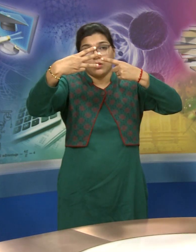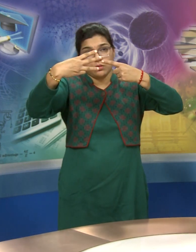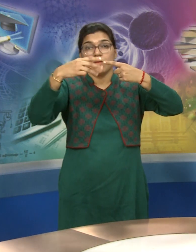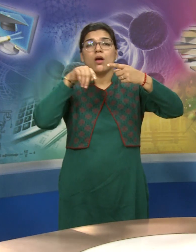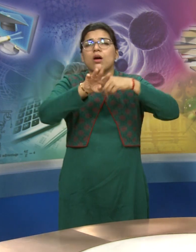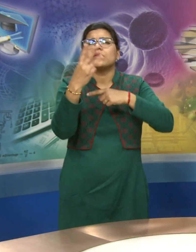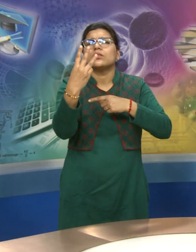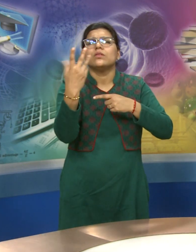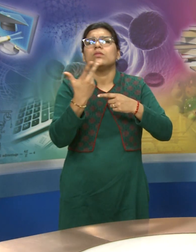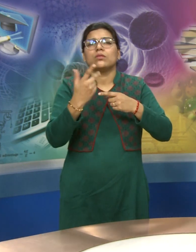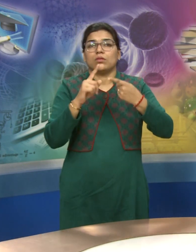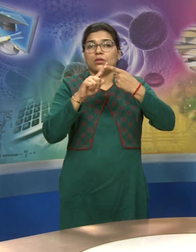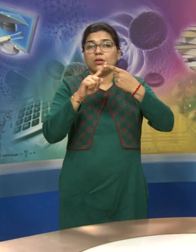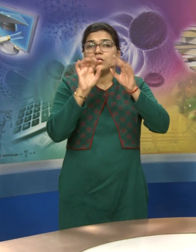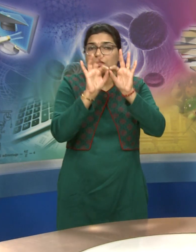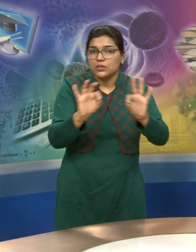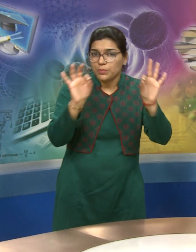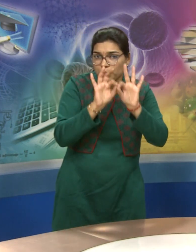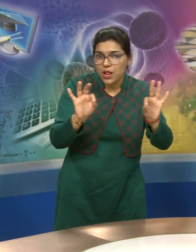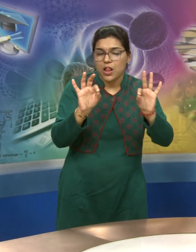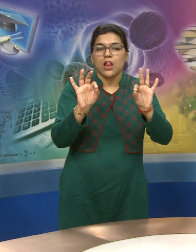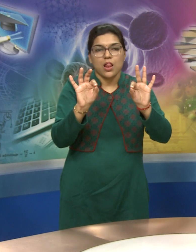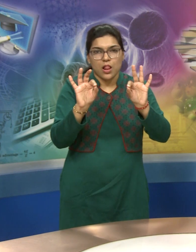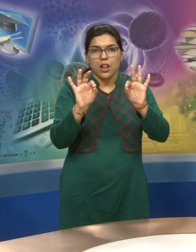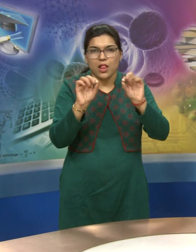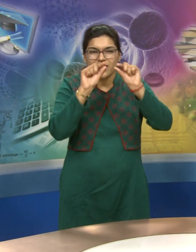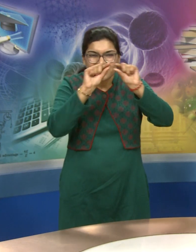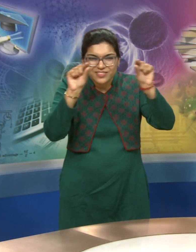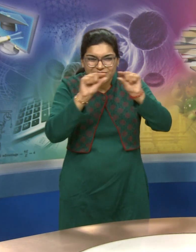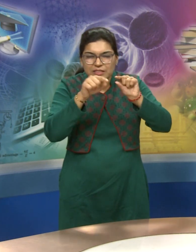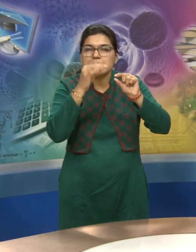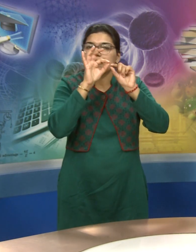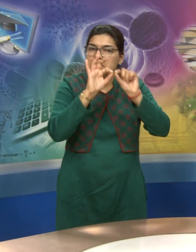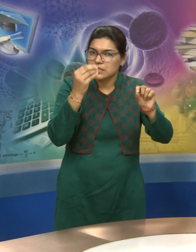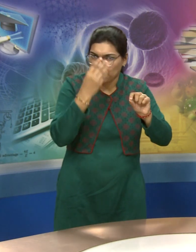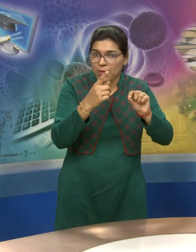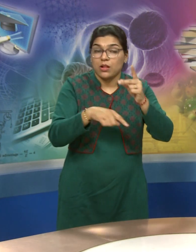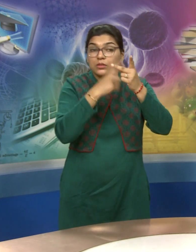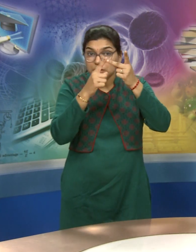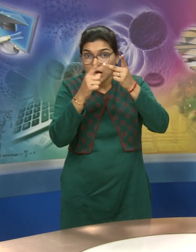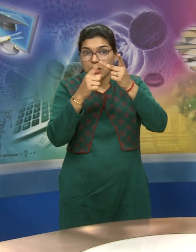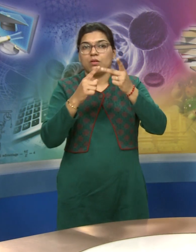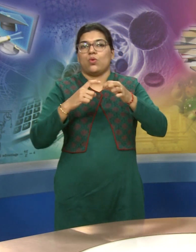sentence types simple statements 4 negatives